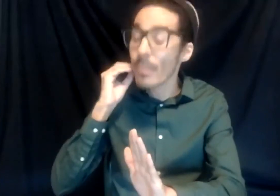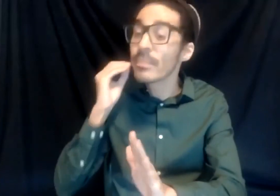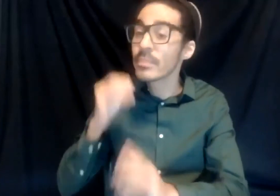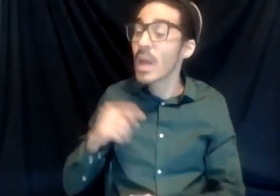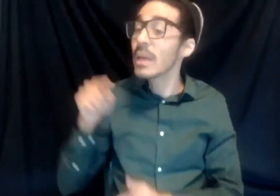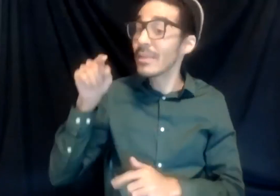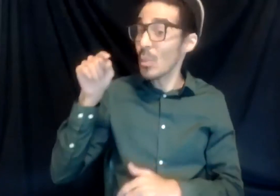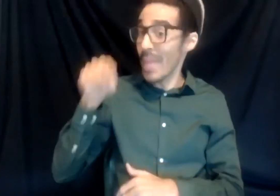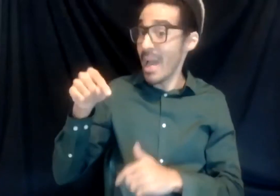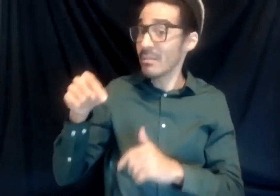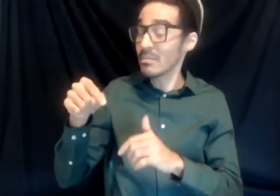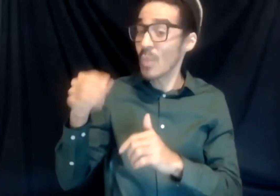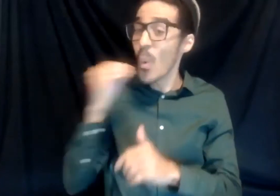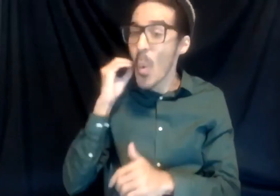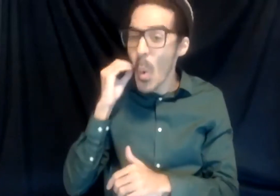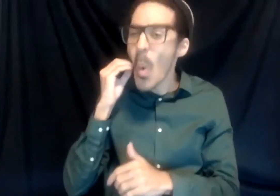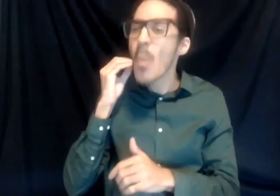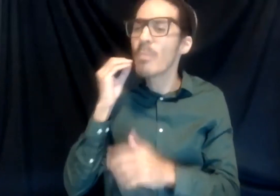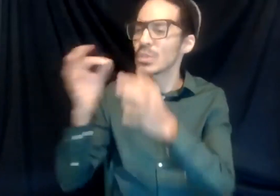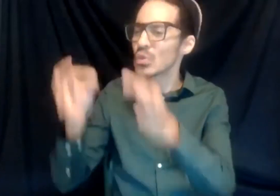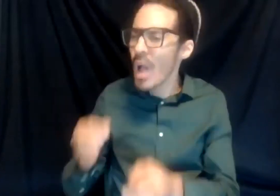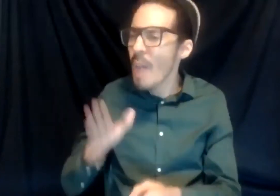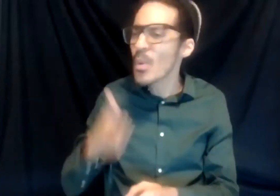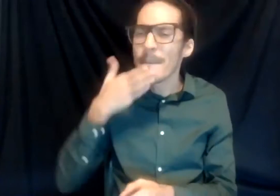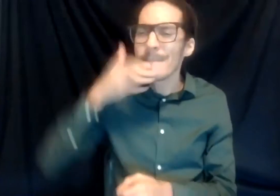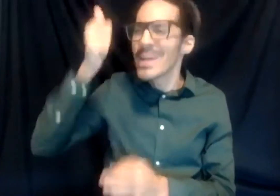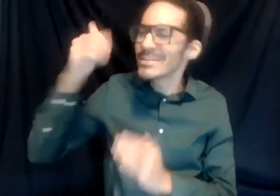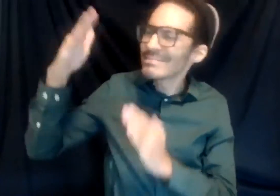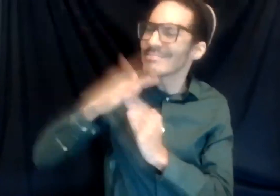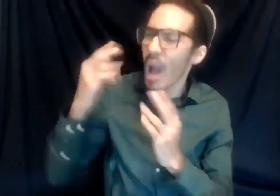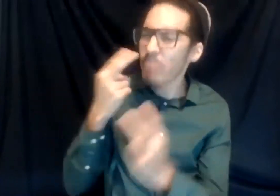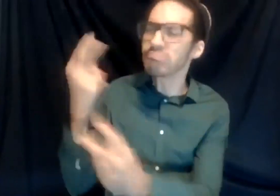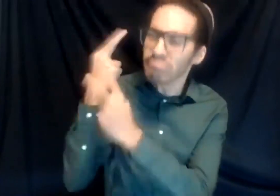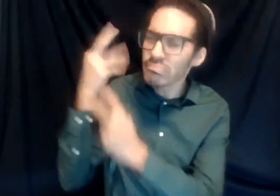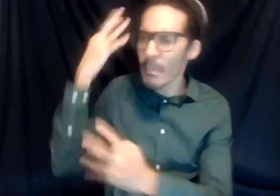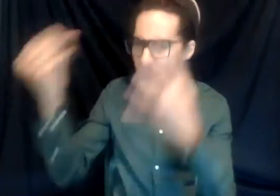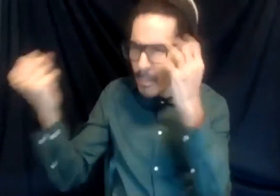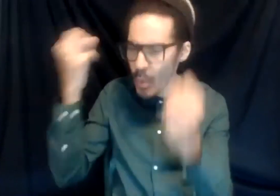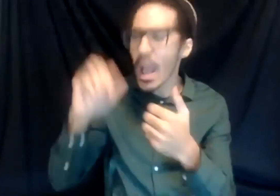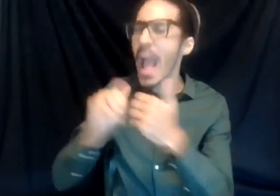some of your fondest memories about home, and then also how it's different than RIT.